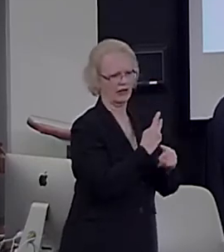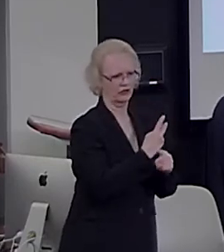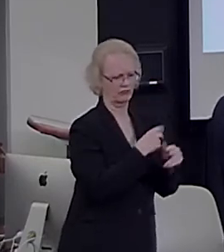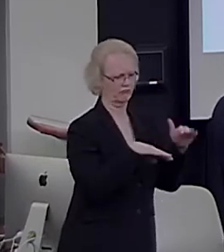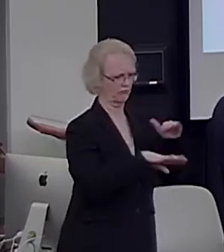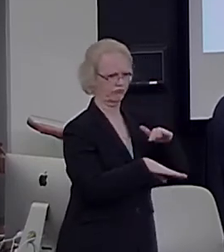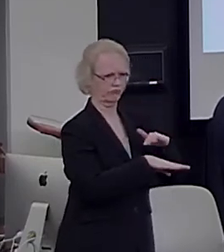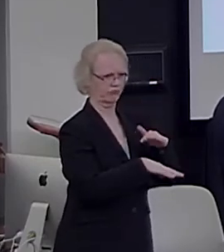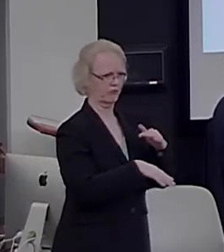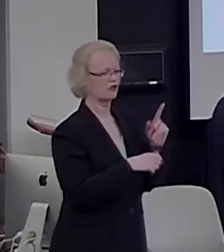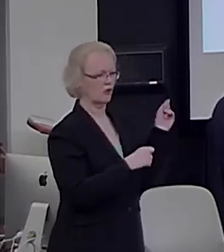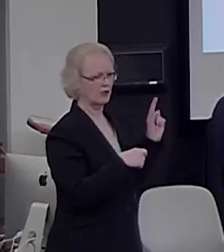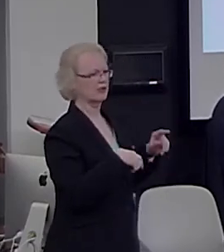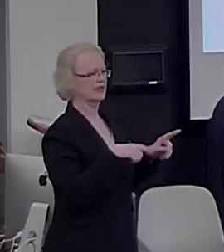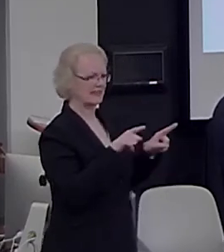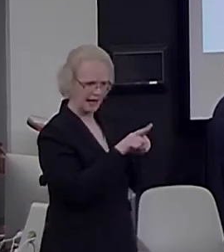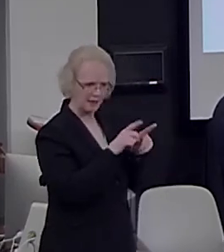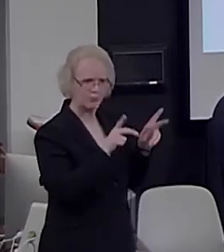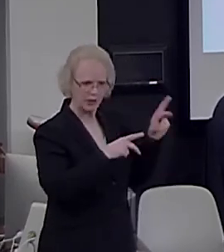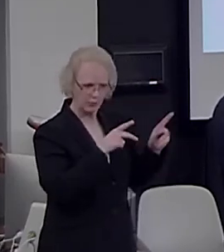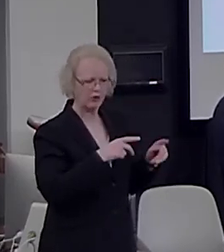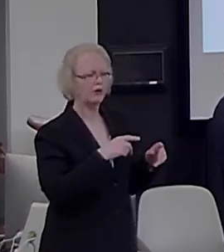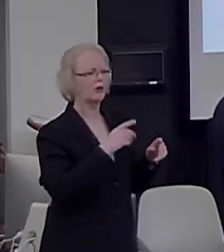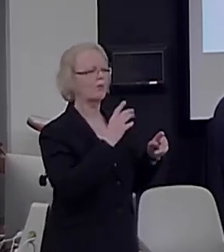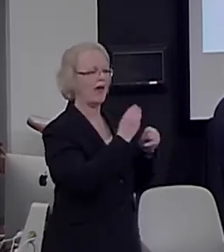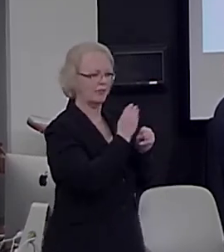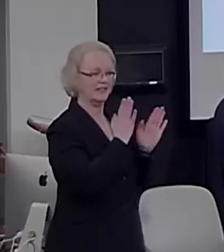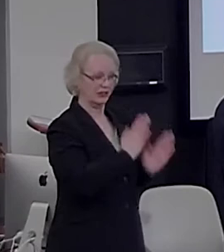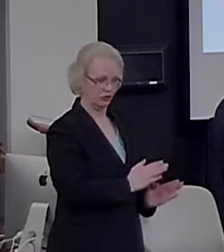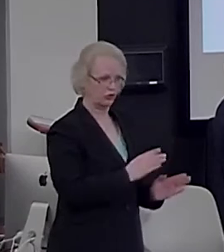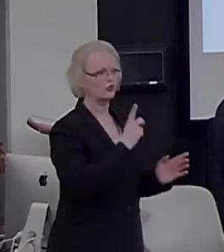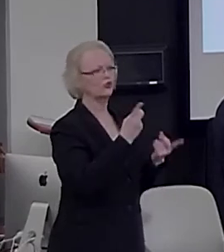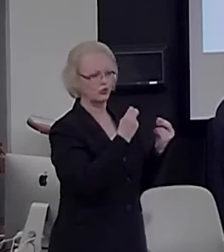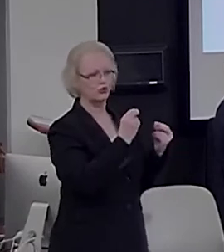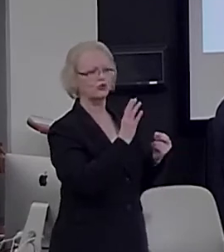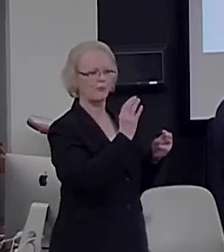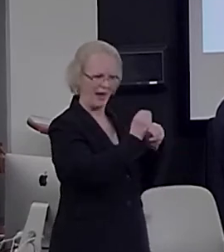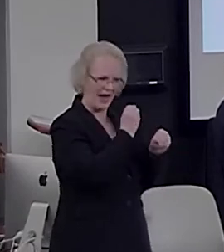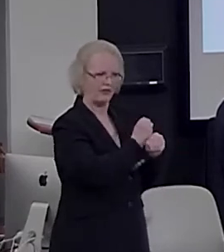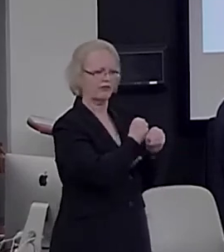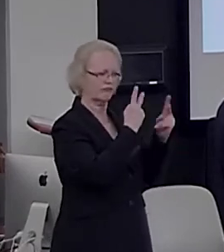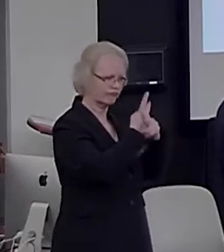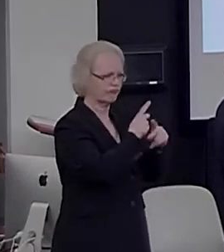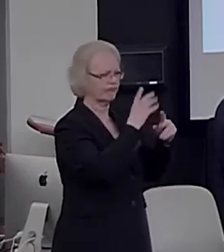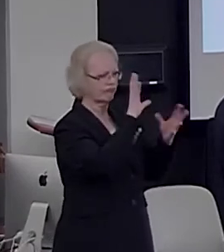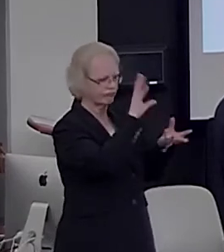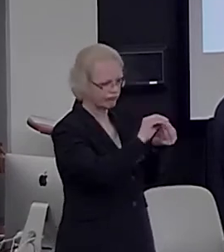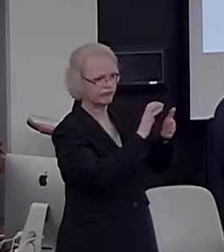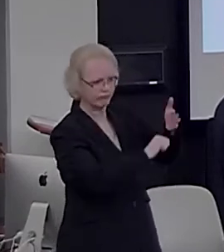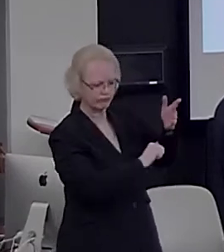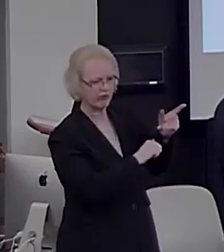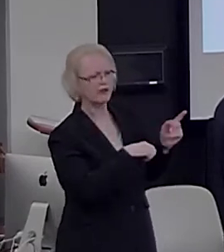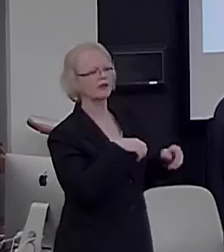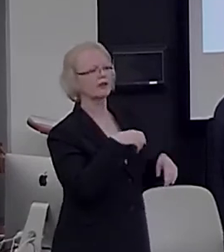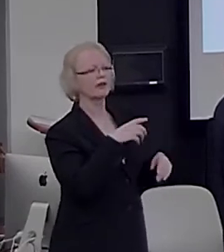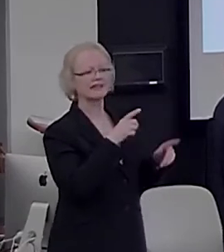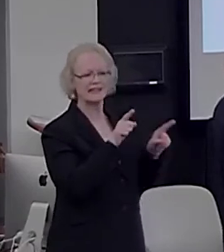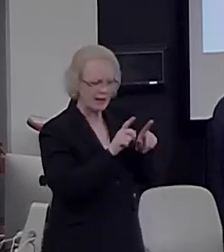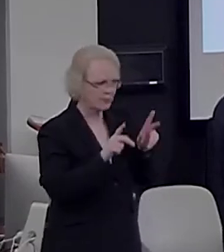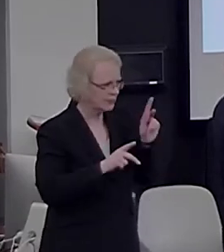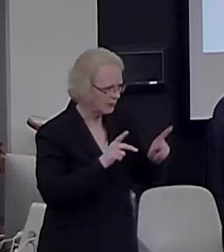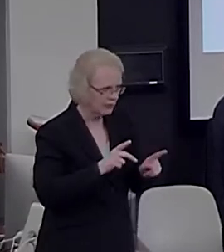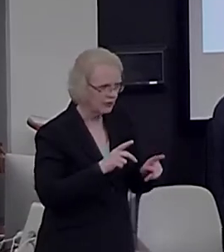This is the mathematicians doing math, ventral temporal cortex and bilateral parietal cortex. This is when the same people